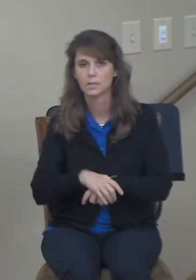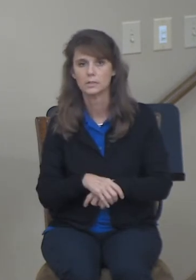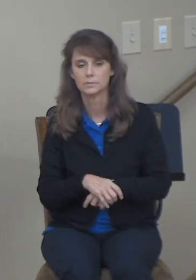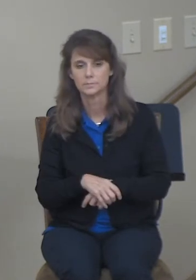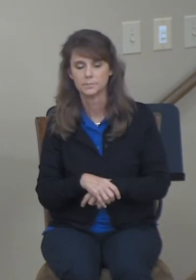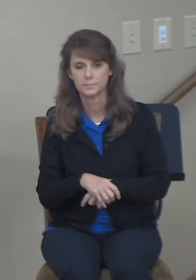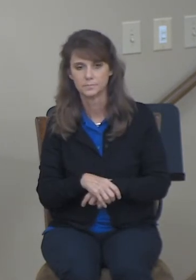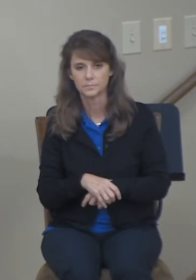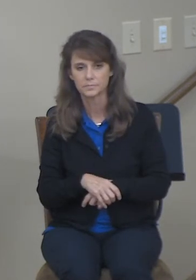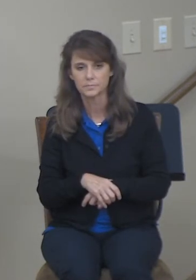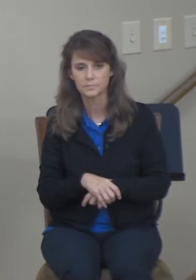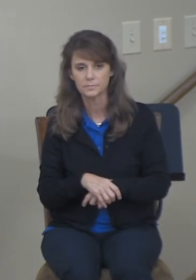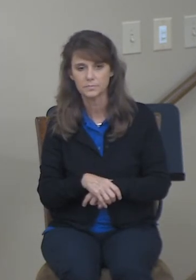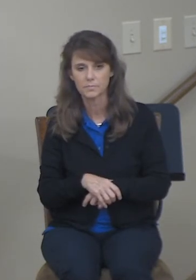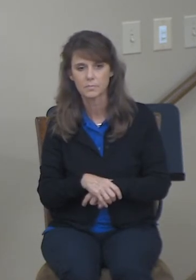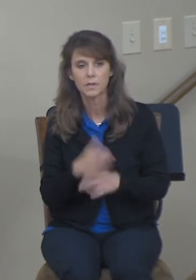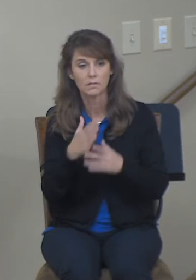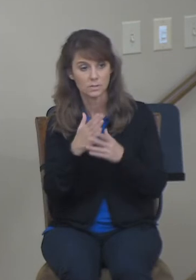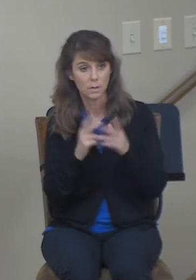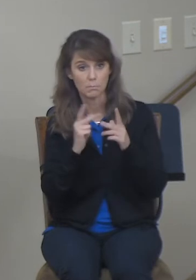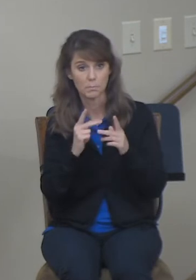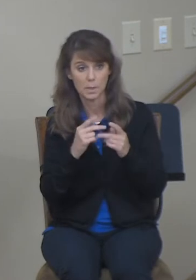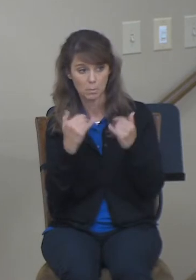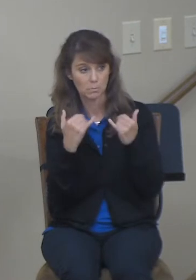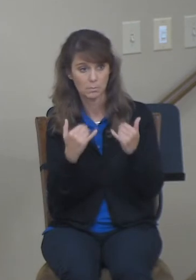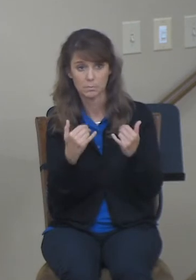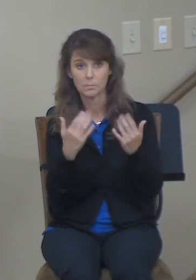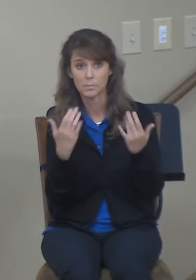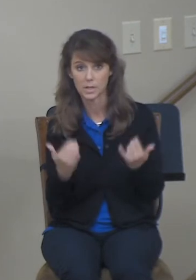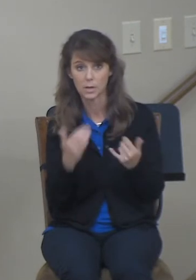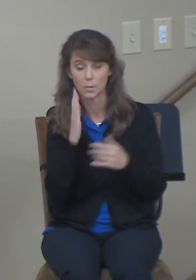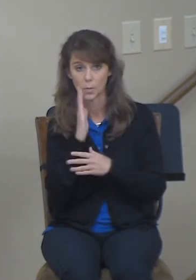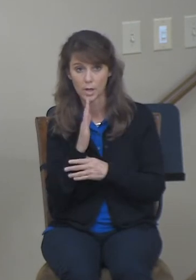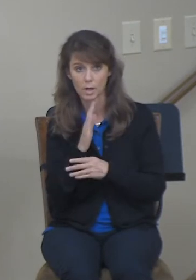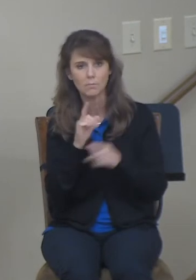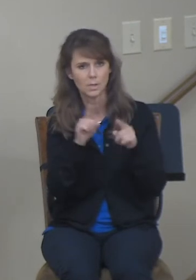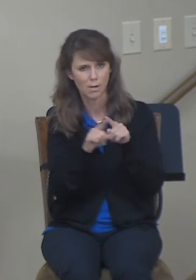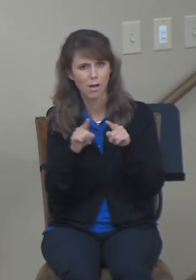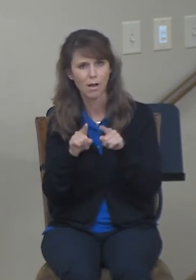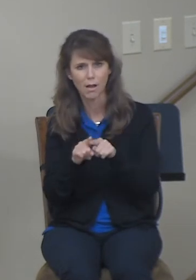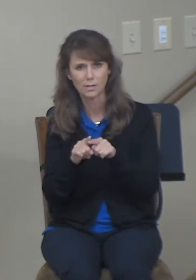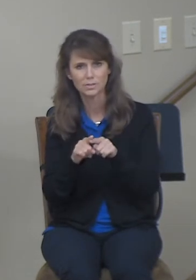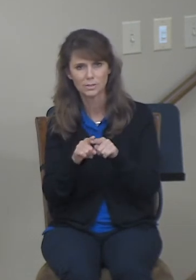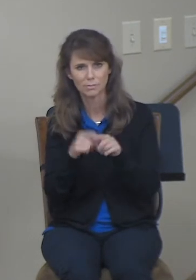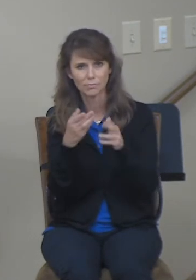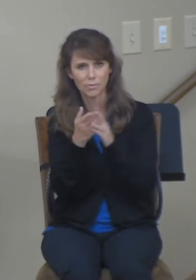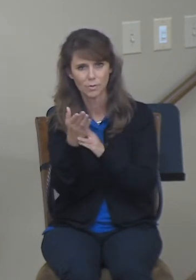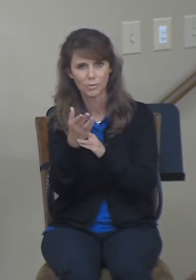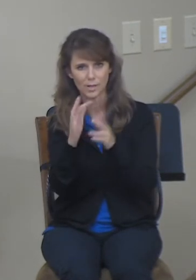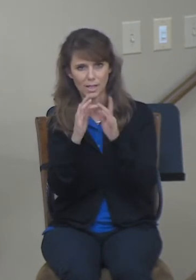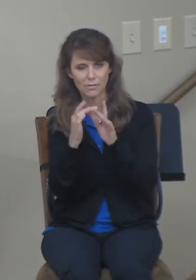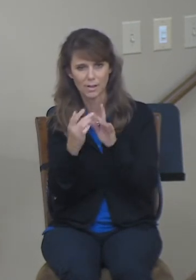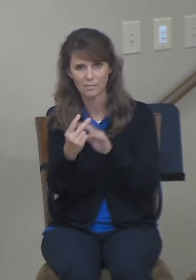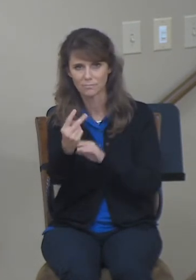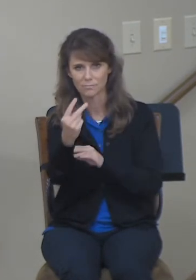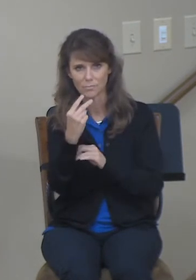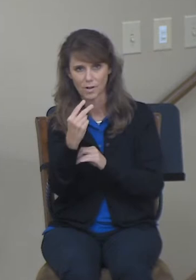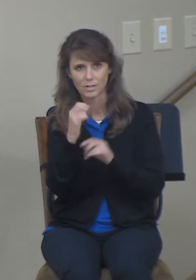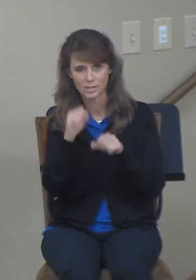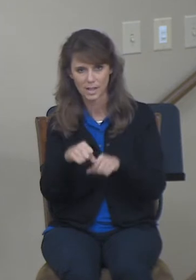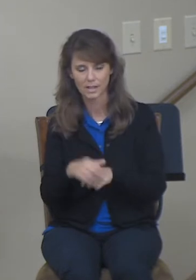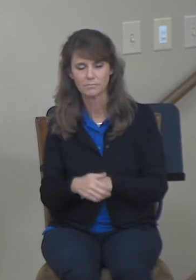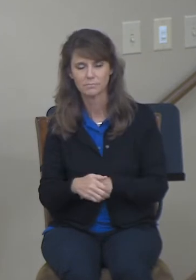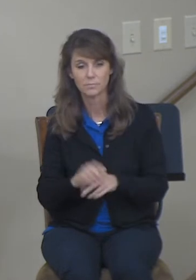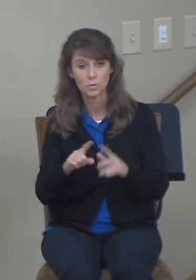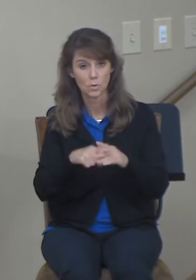people being present, but also on live stream and Facebook and be studying, beginning a study in 1 Samuel called The